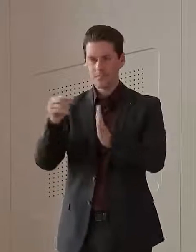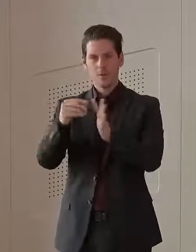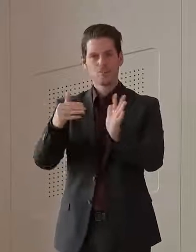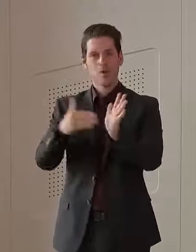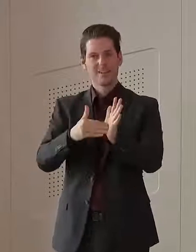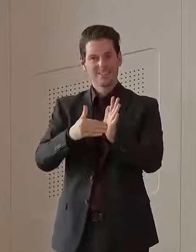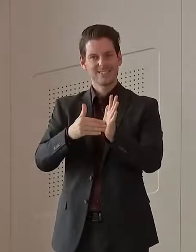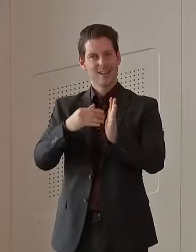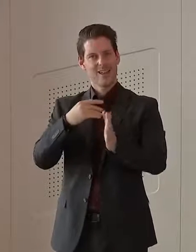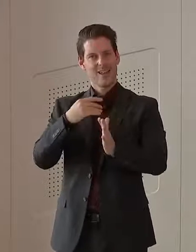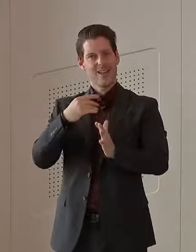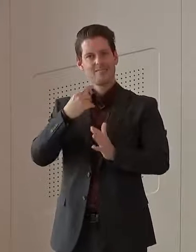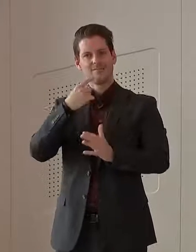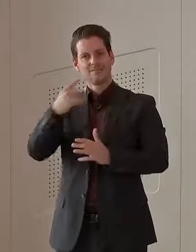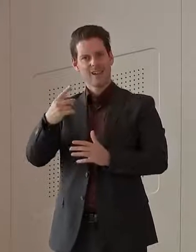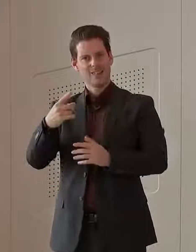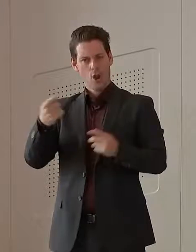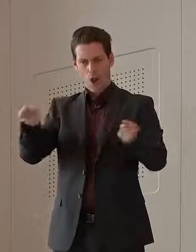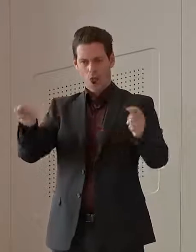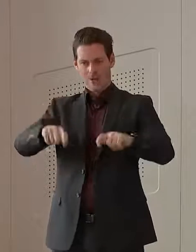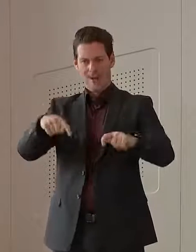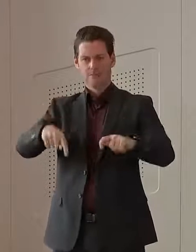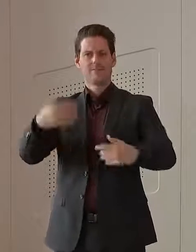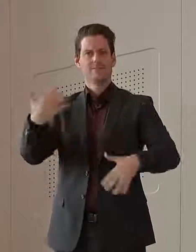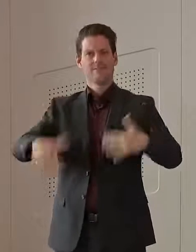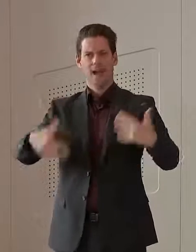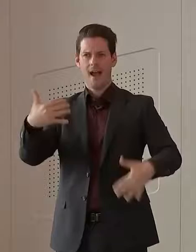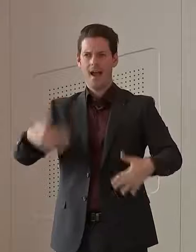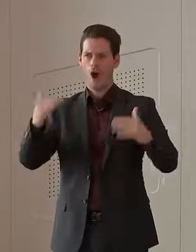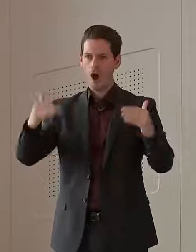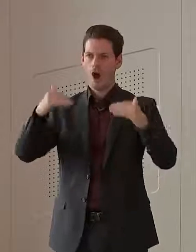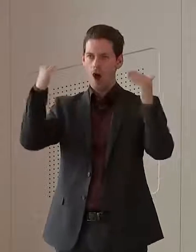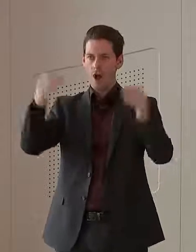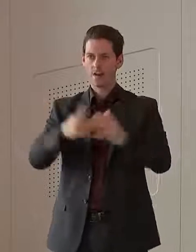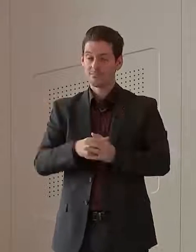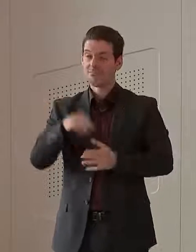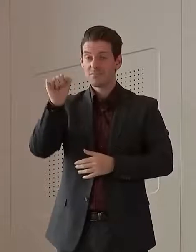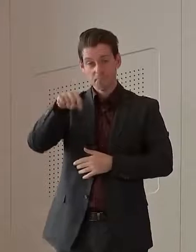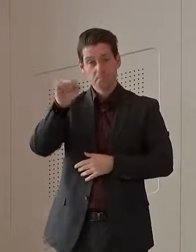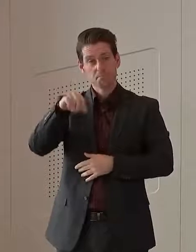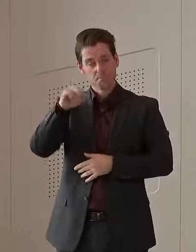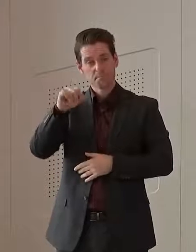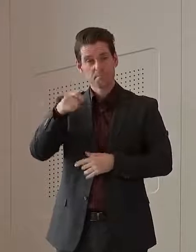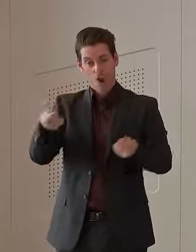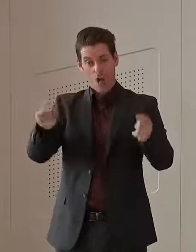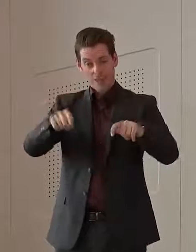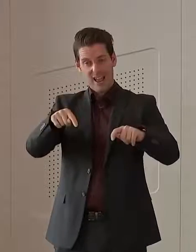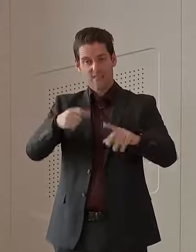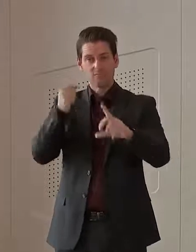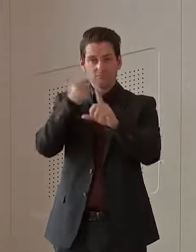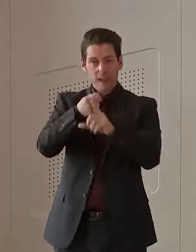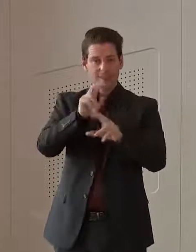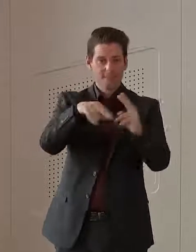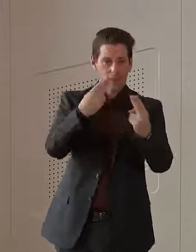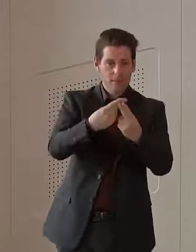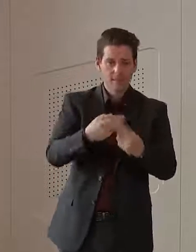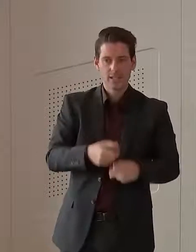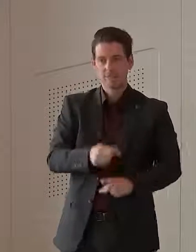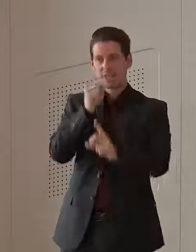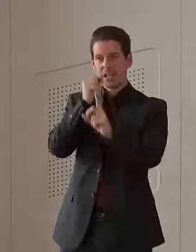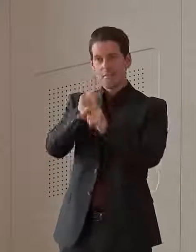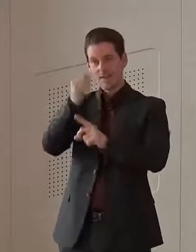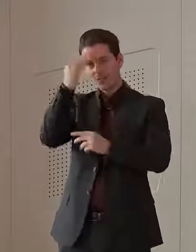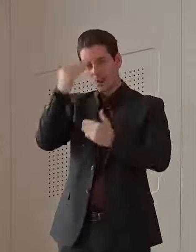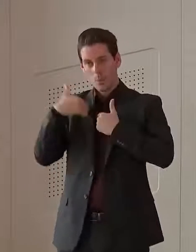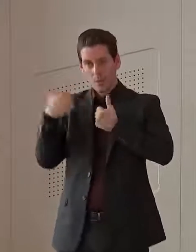lockdowns do more harm than good. I think lockdowns have a big impact on people. They have a big impact on families. They have an impact on people's